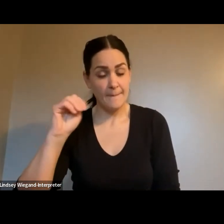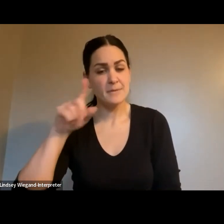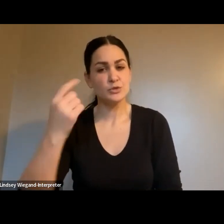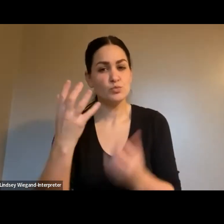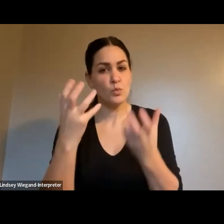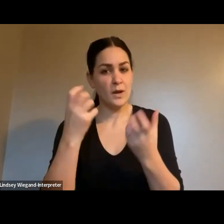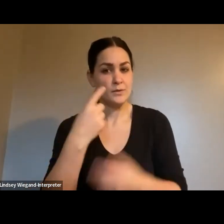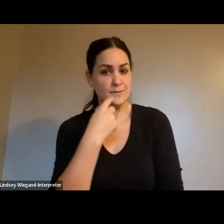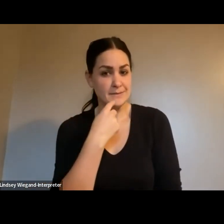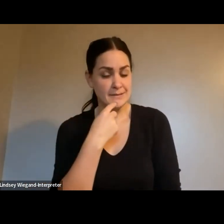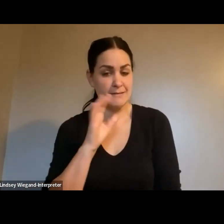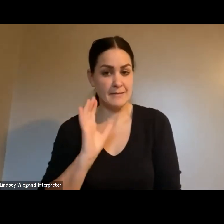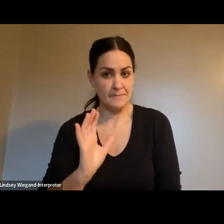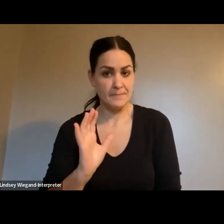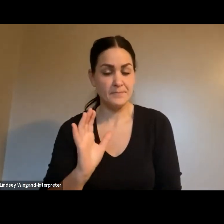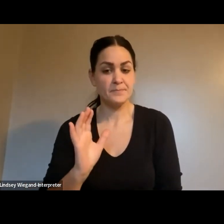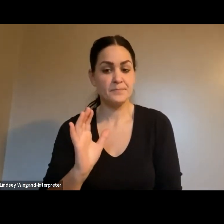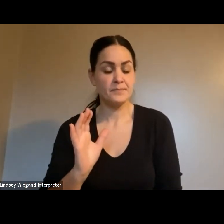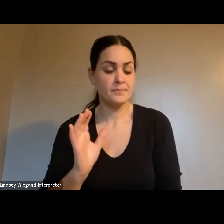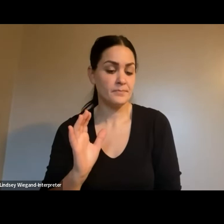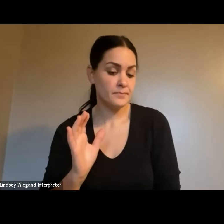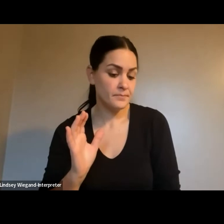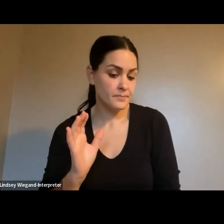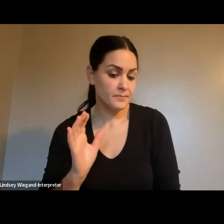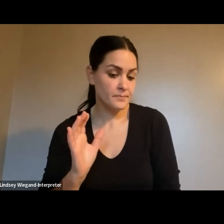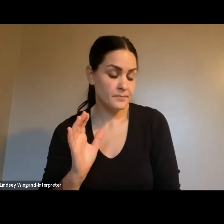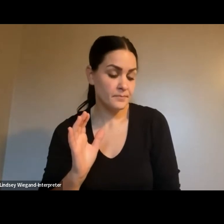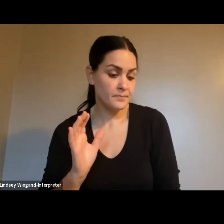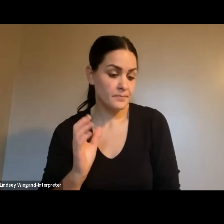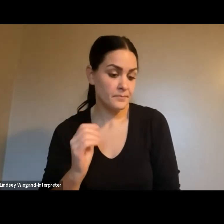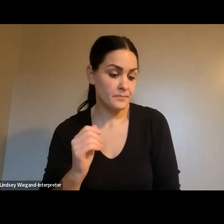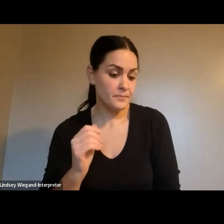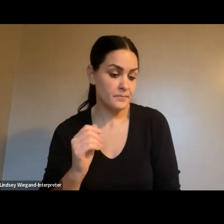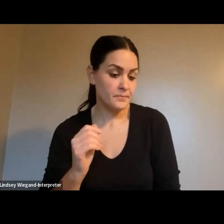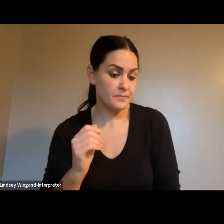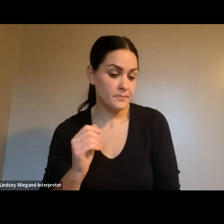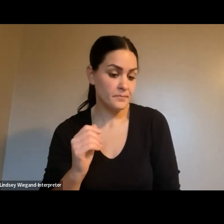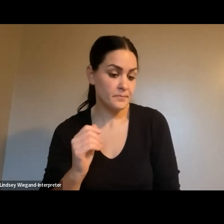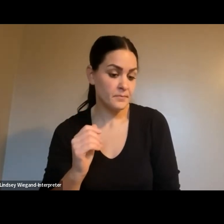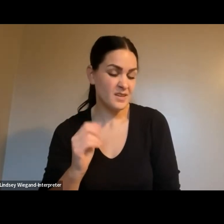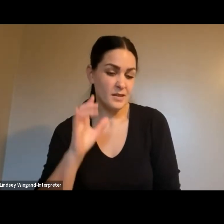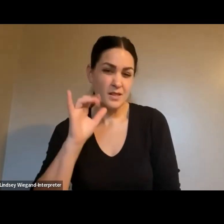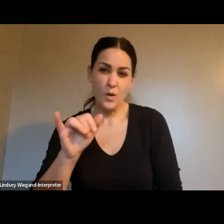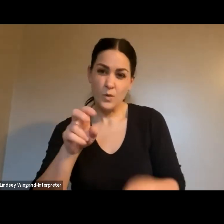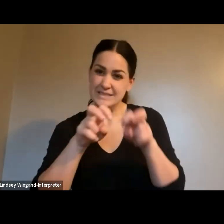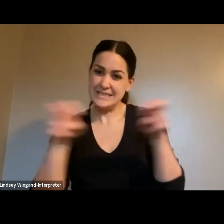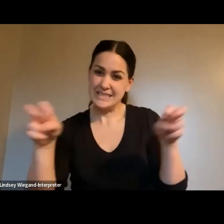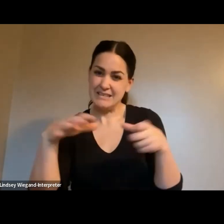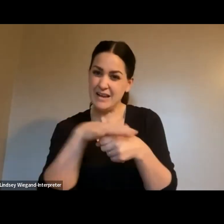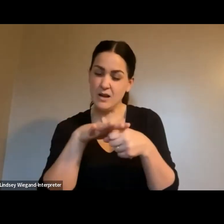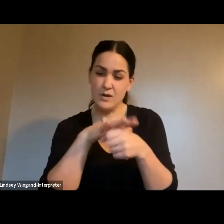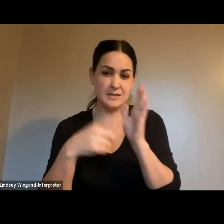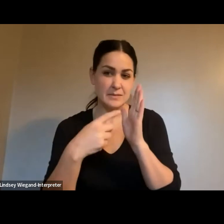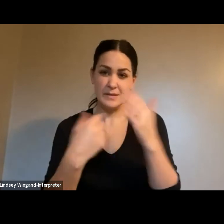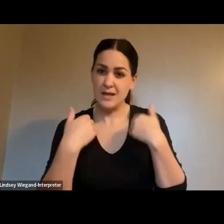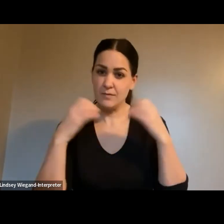good at areas. There's no, um, you know, seating areas for people to wait on the buses. The